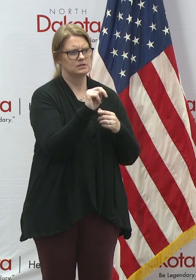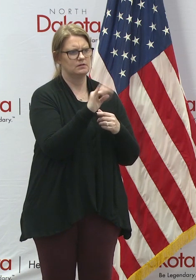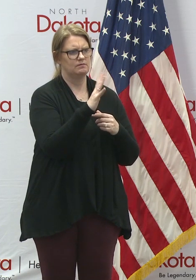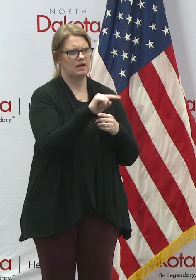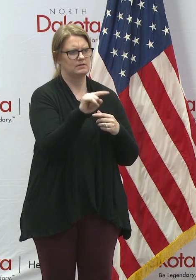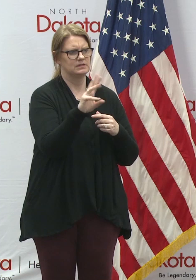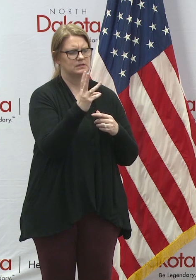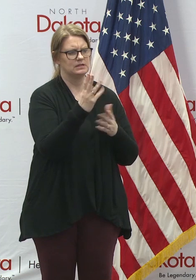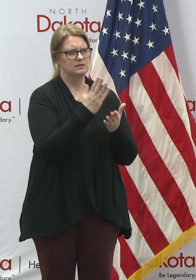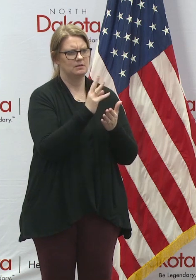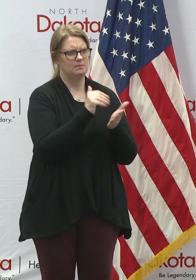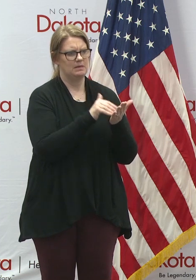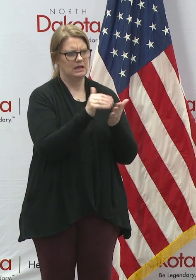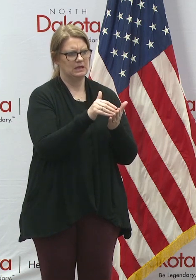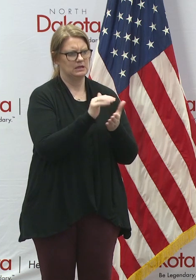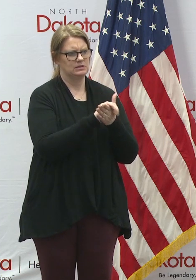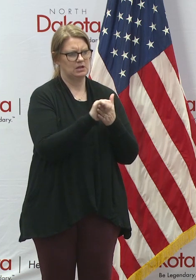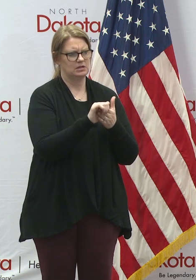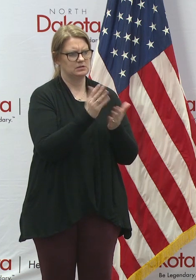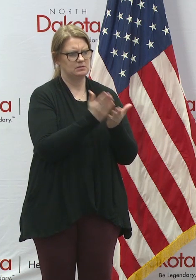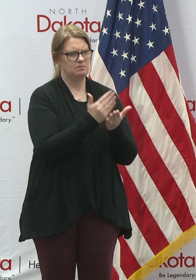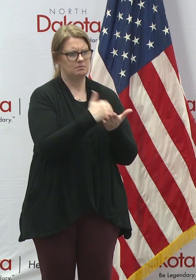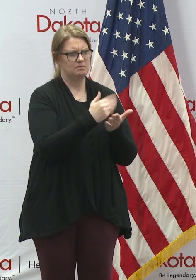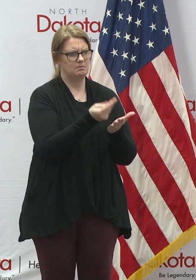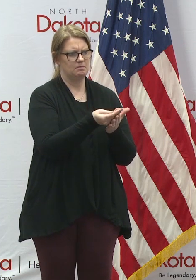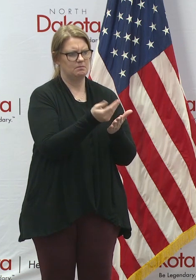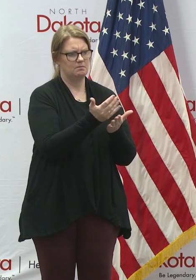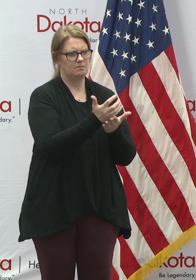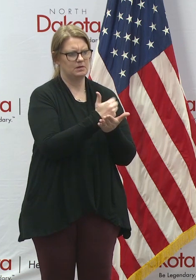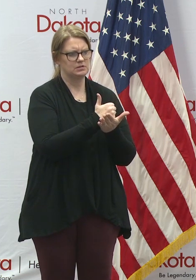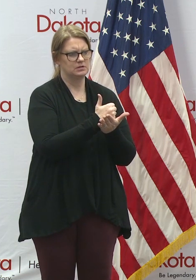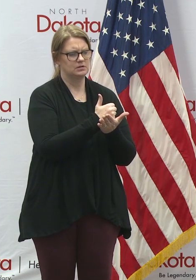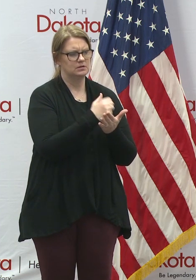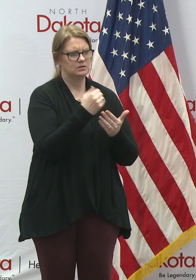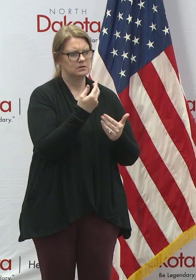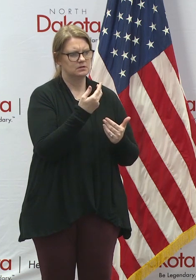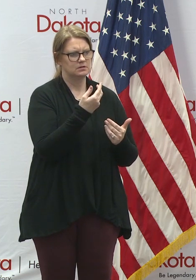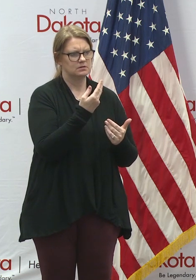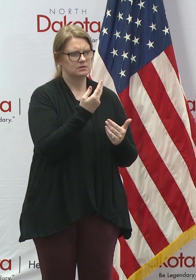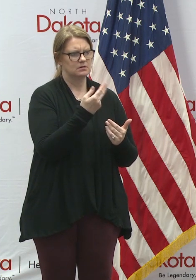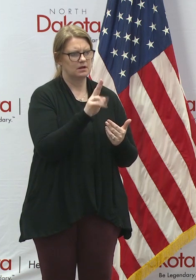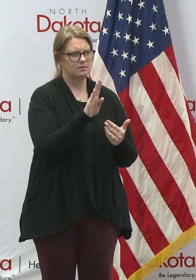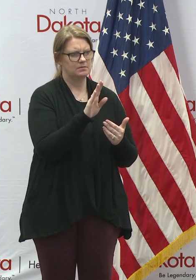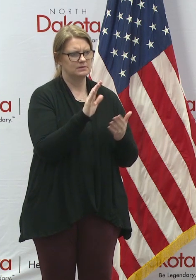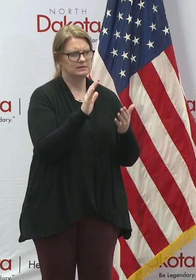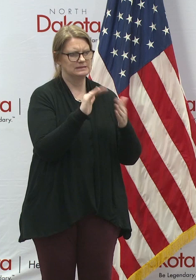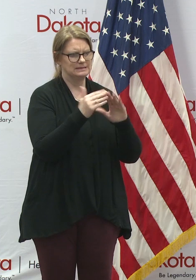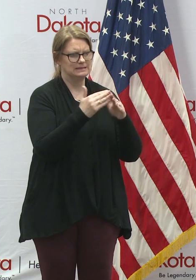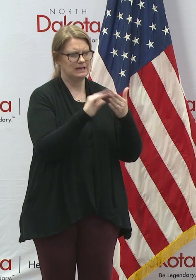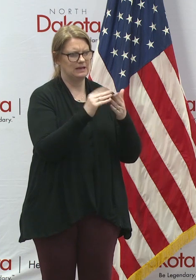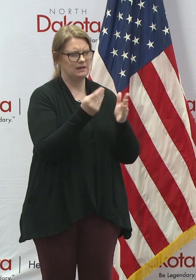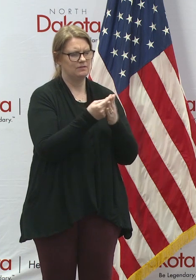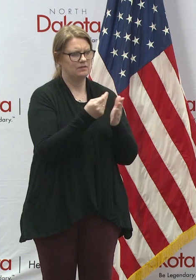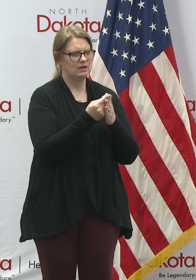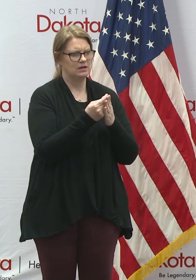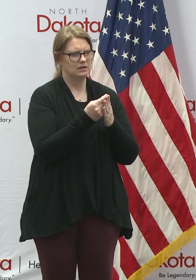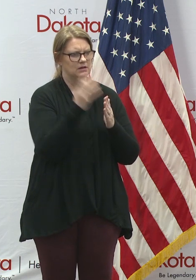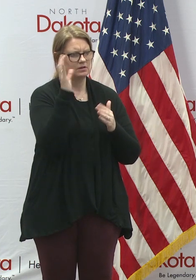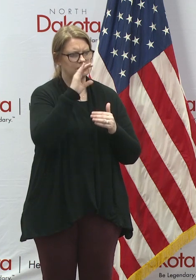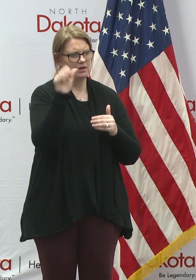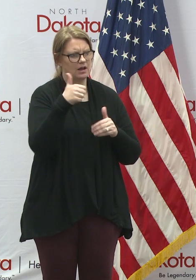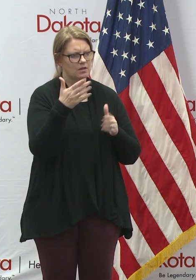dollars in its budget directly tied to the income from hub city funding. Should they start looking to other sources?